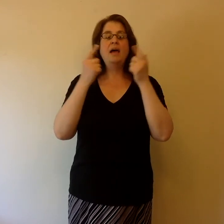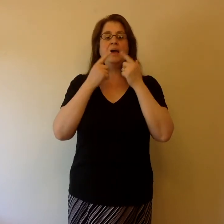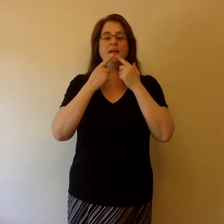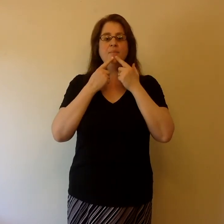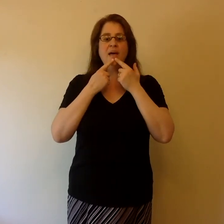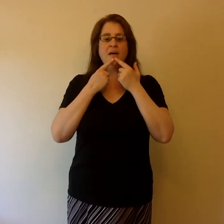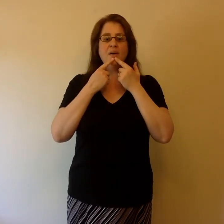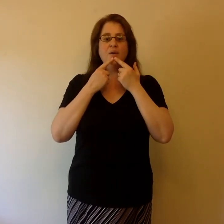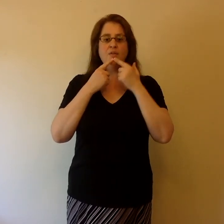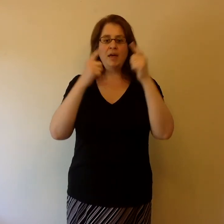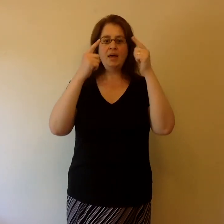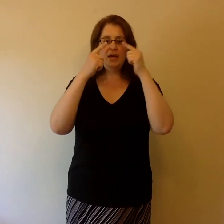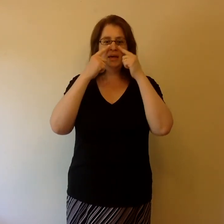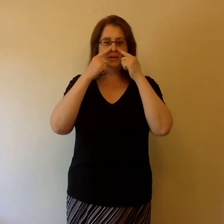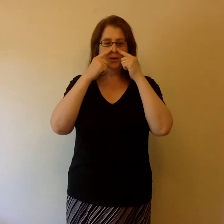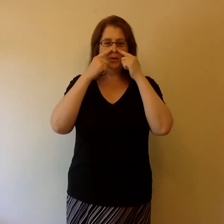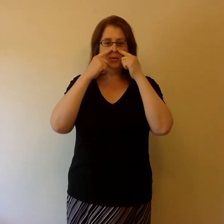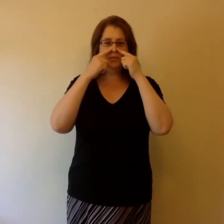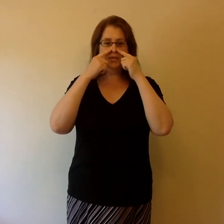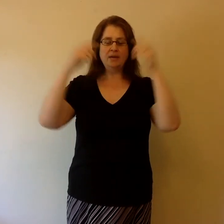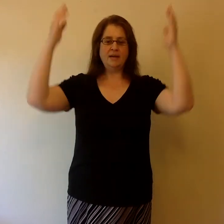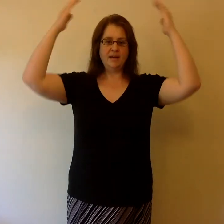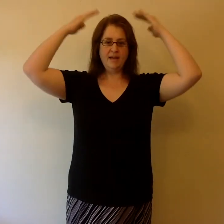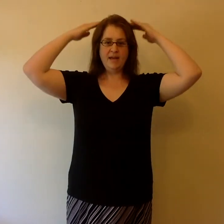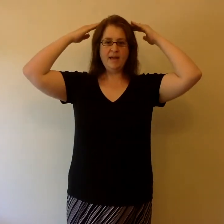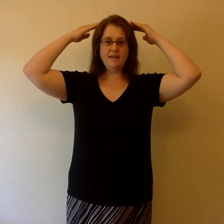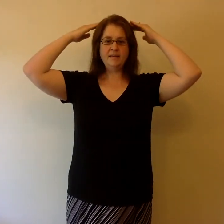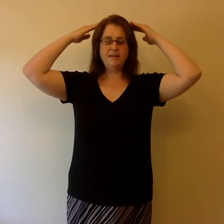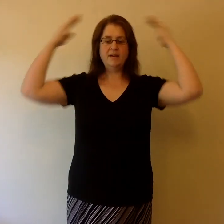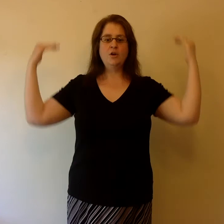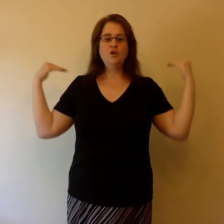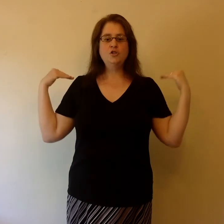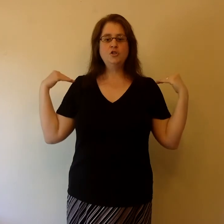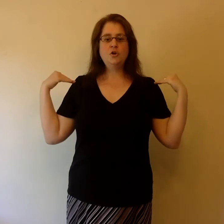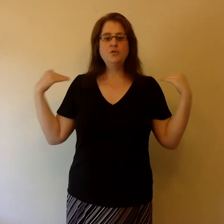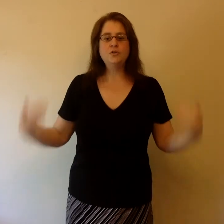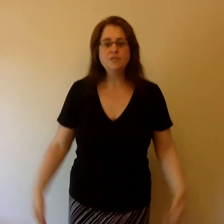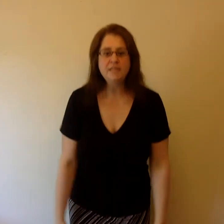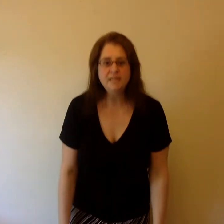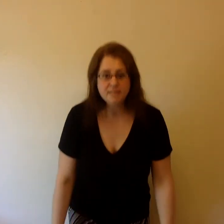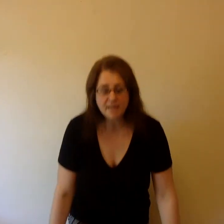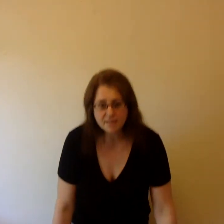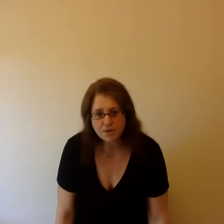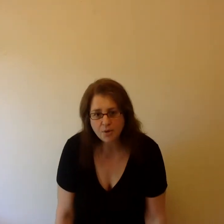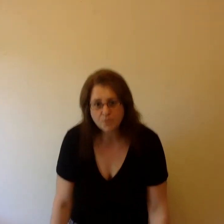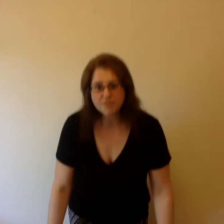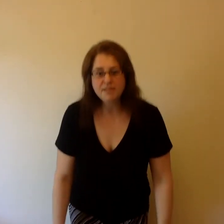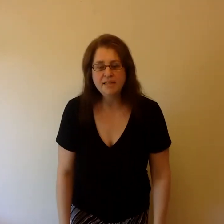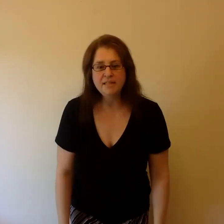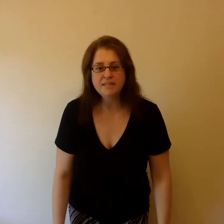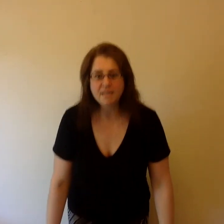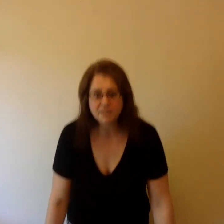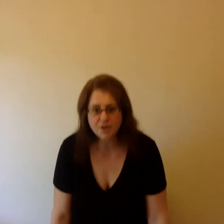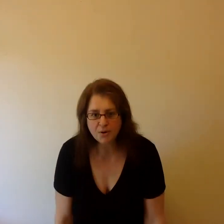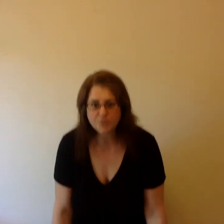and mouth, and nose. Head, shoulders, knees and toes, knees and toes.